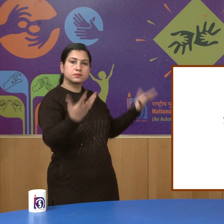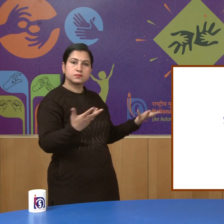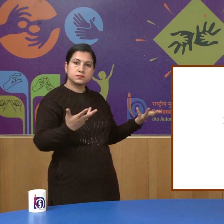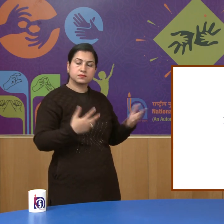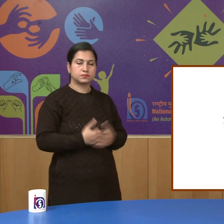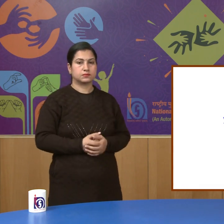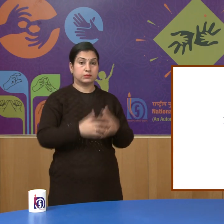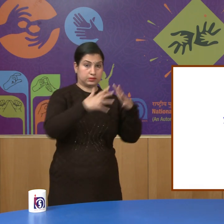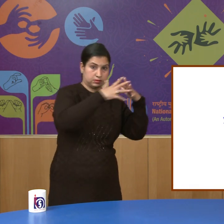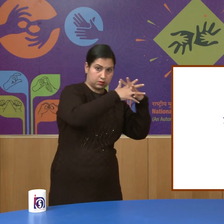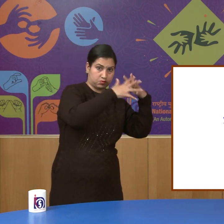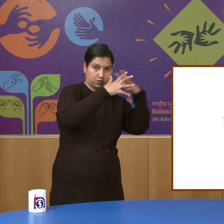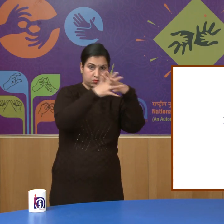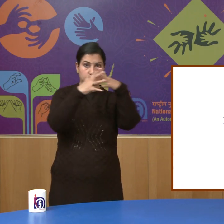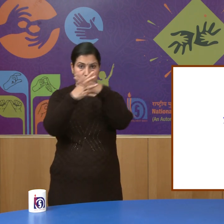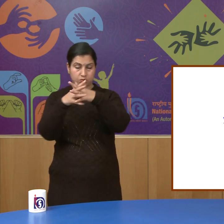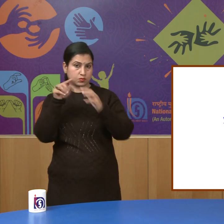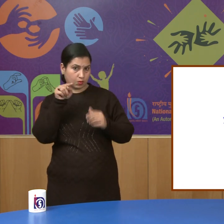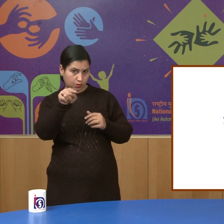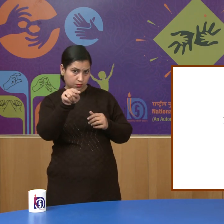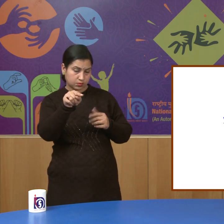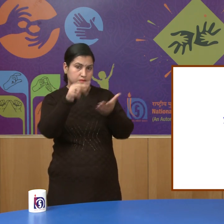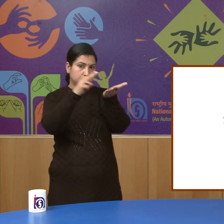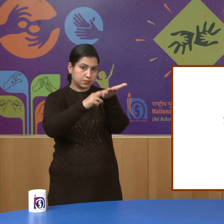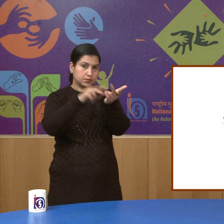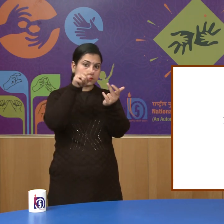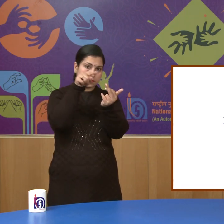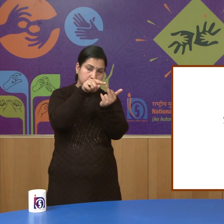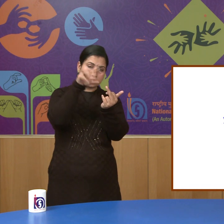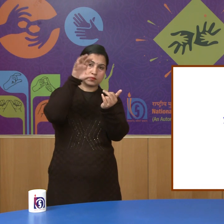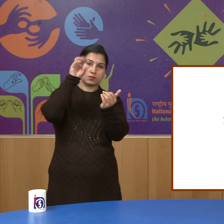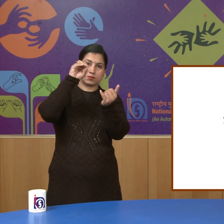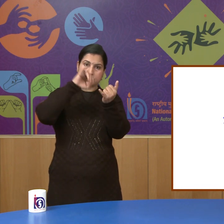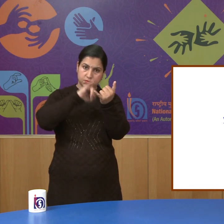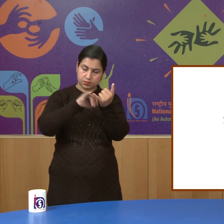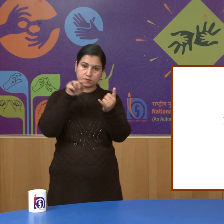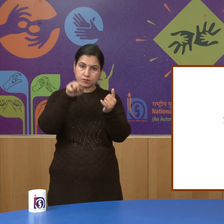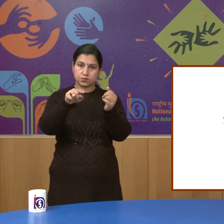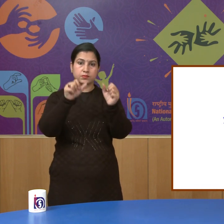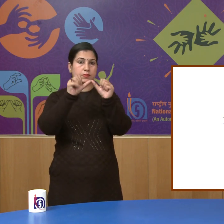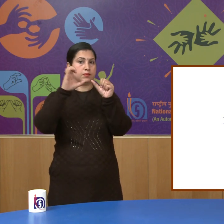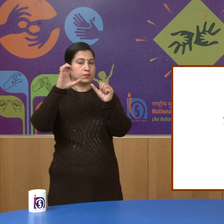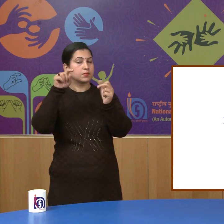www.nios.ac.in